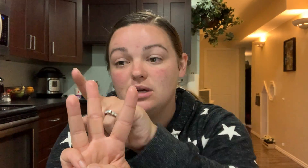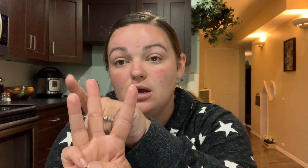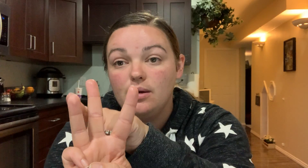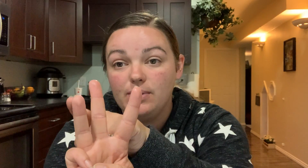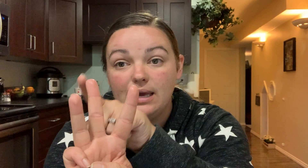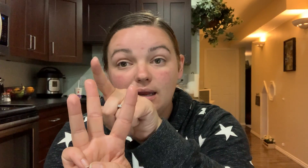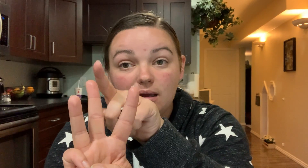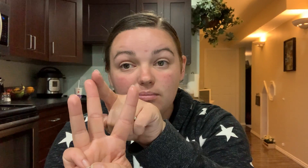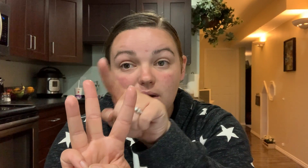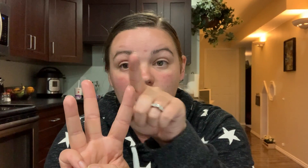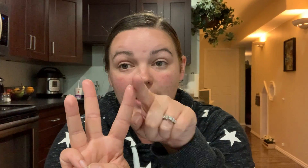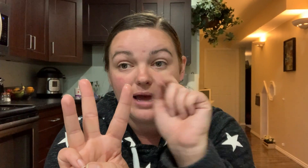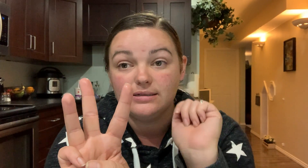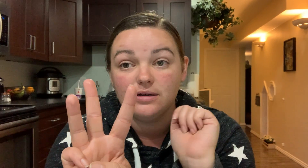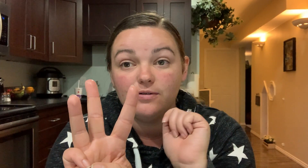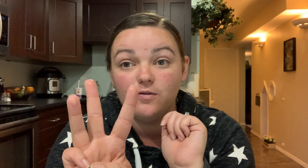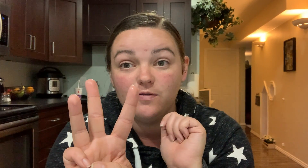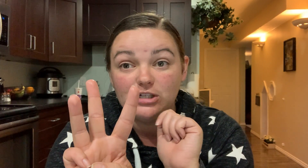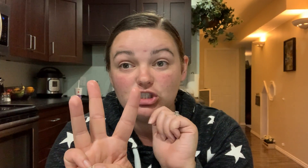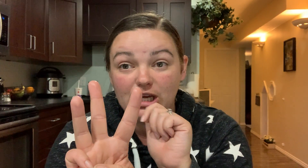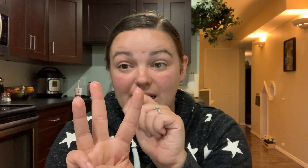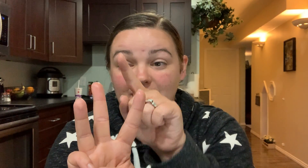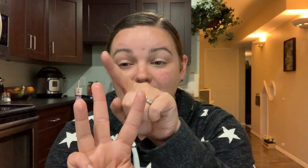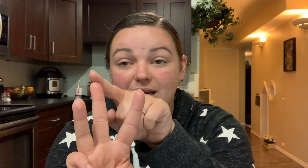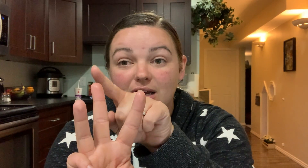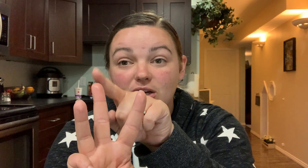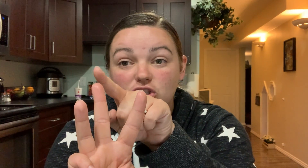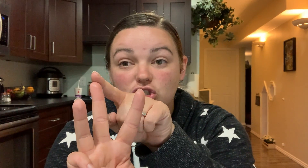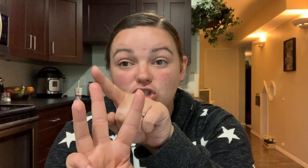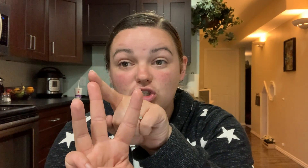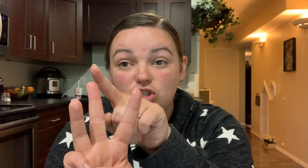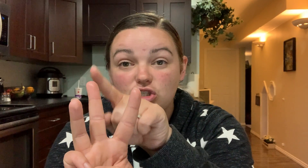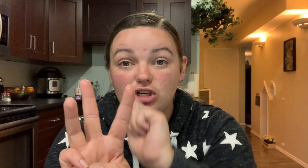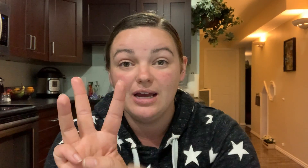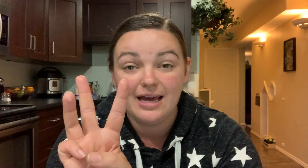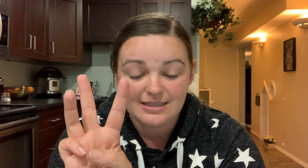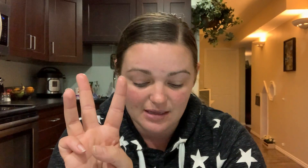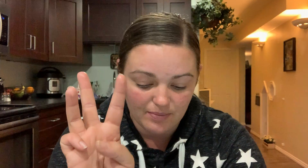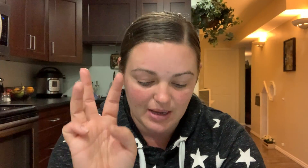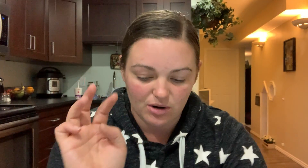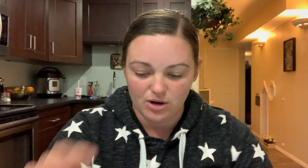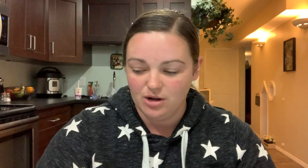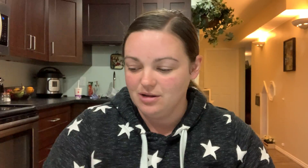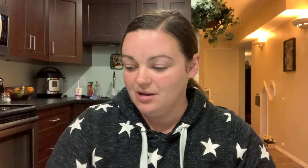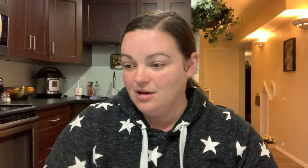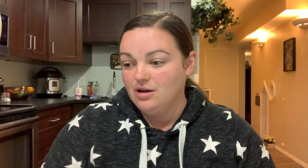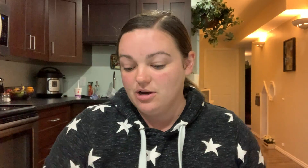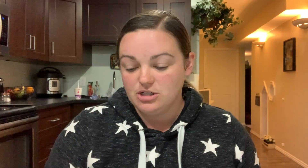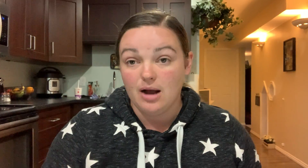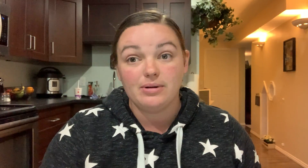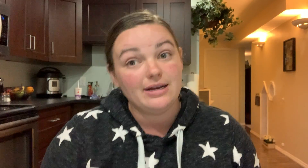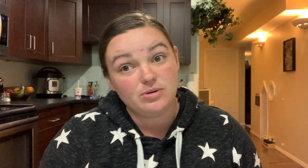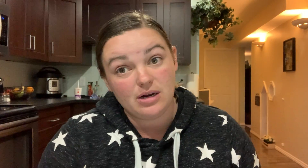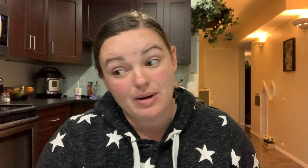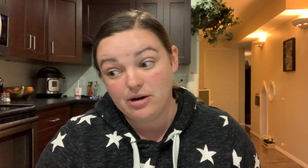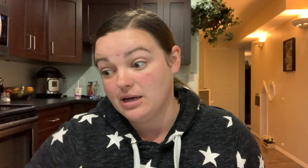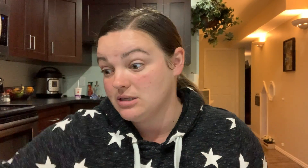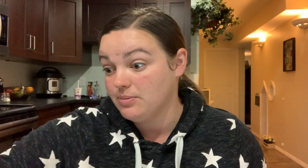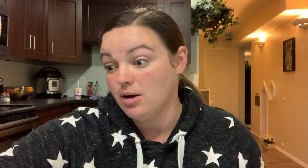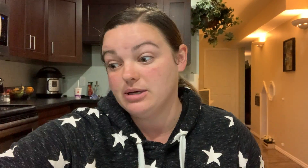beginning middle or end fishing it's in the middle good job guys we're gonna get better at this I promise